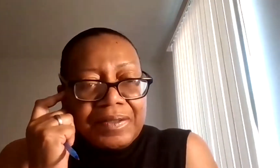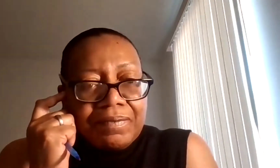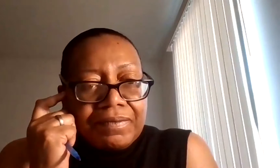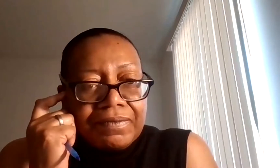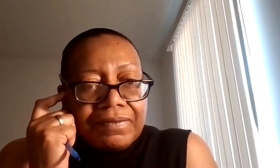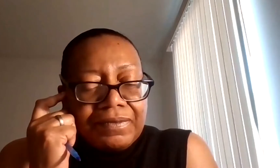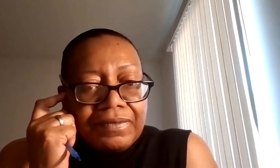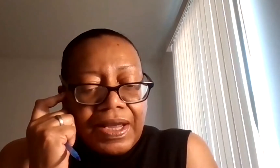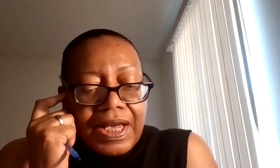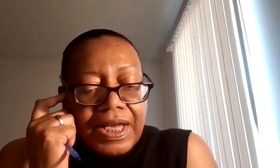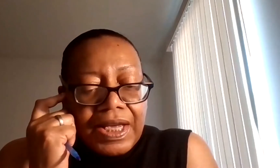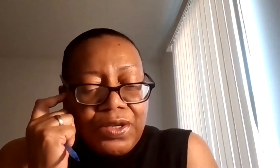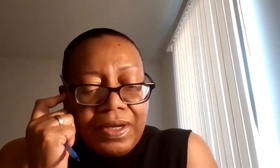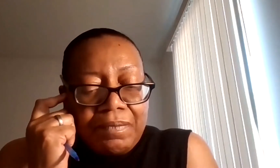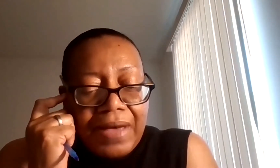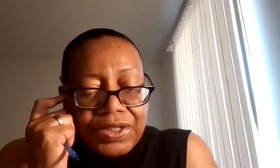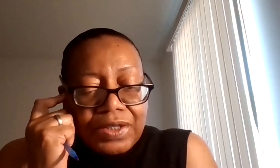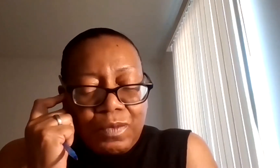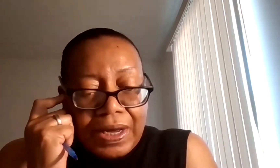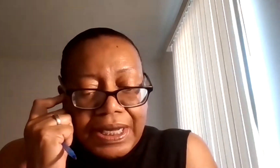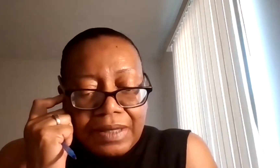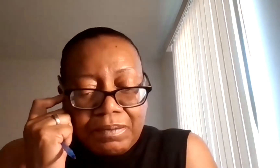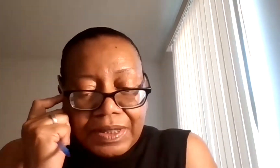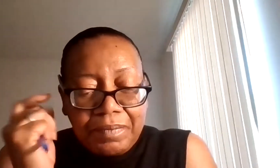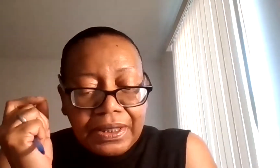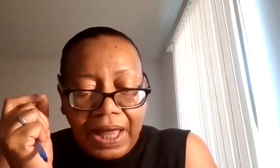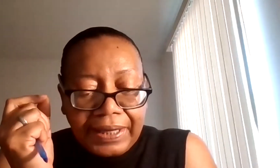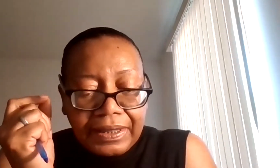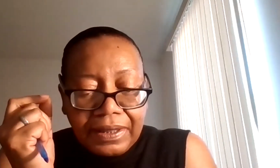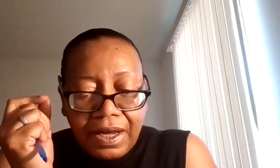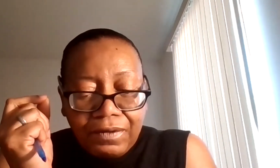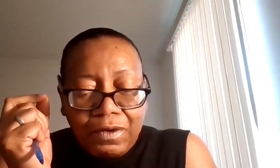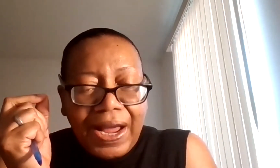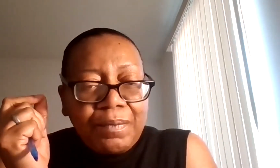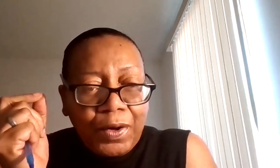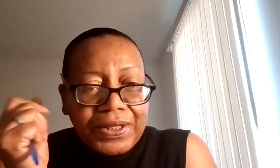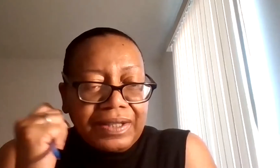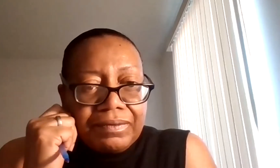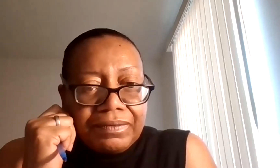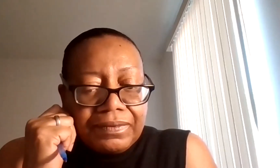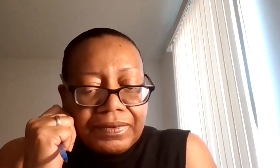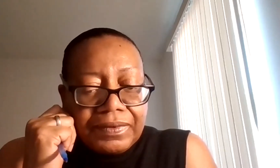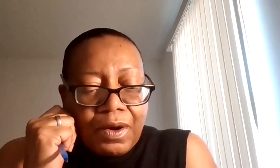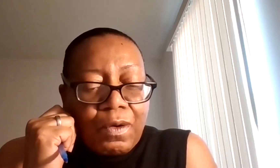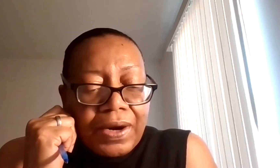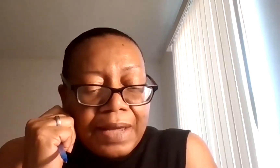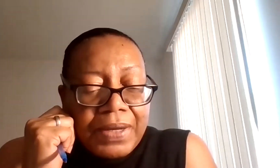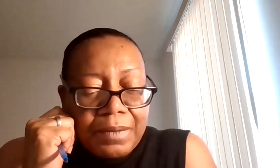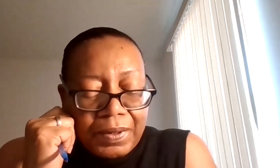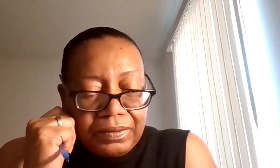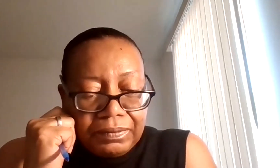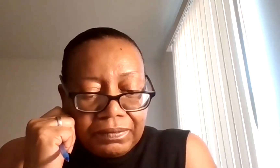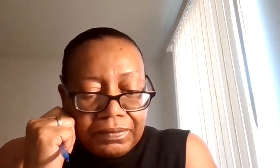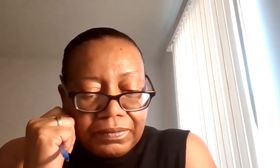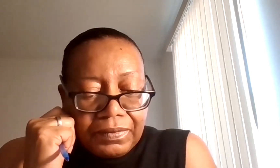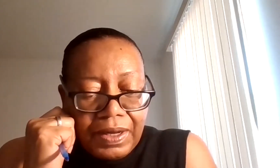friends. Can you imagine what it must be like for a person or a